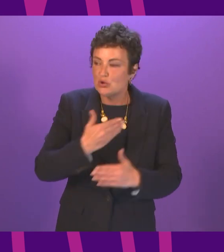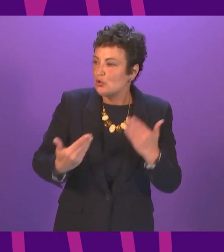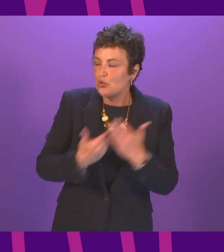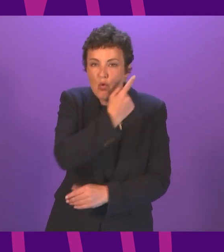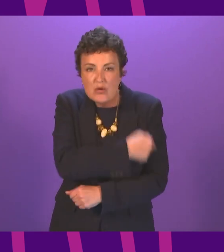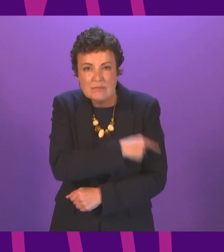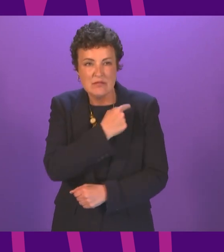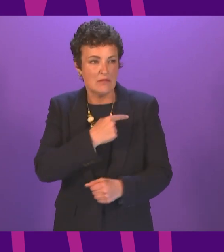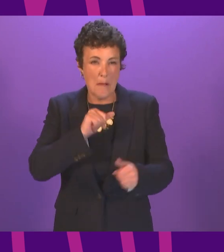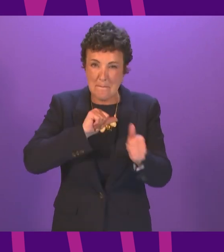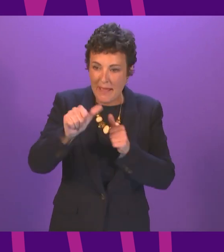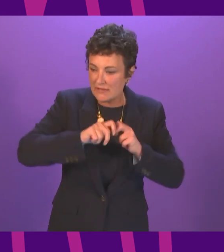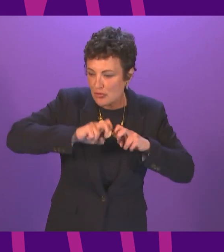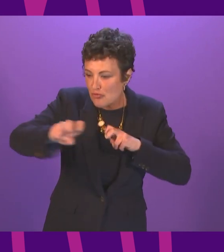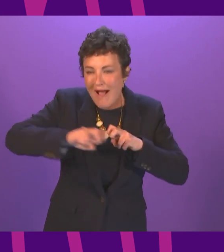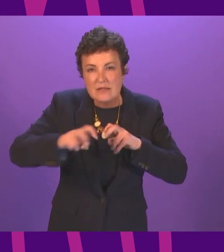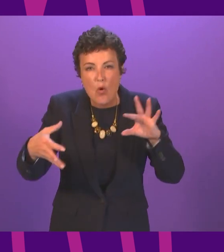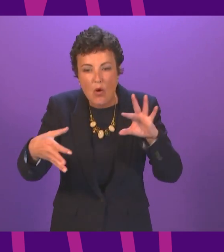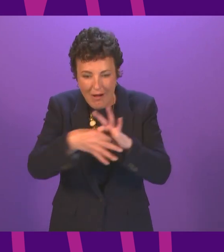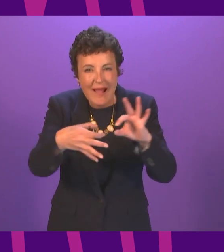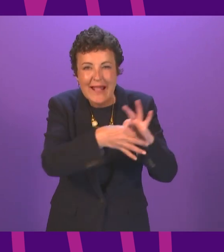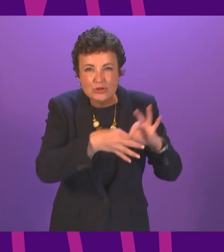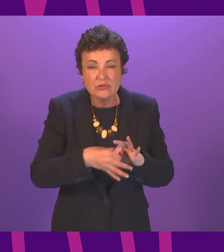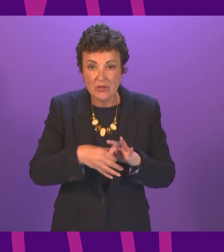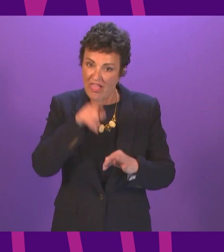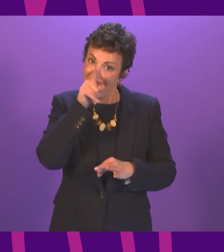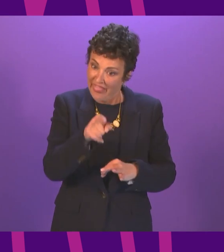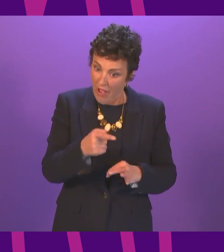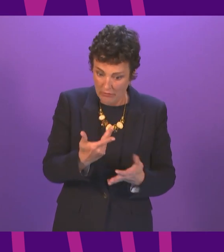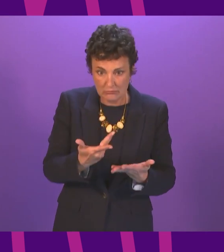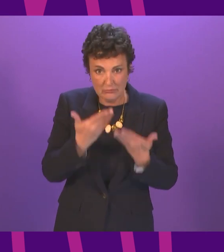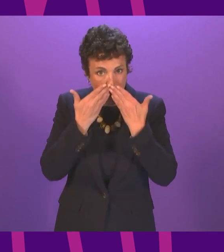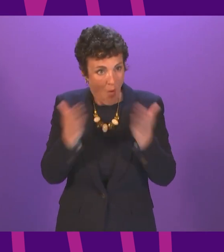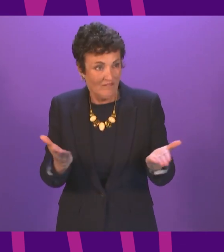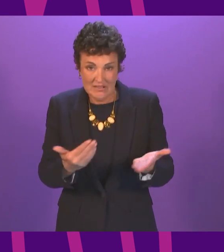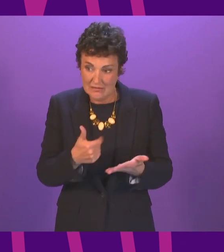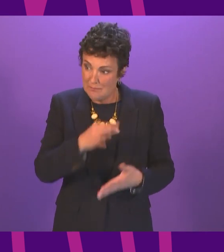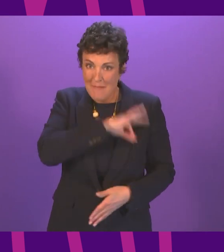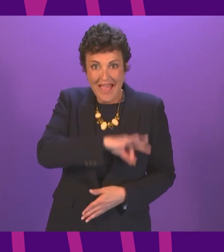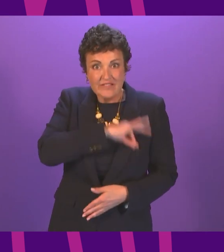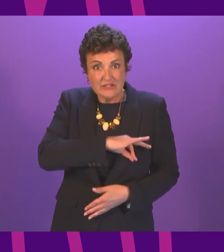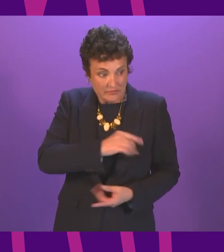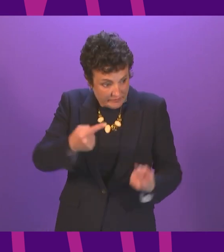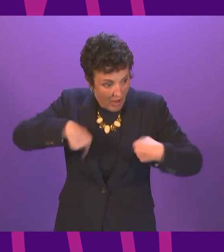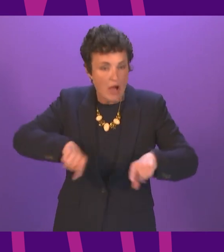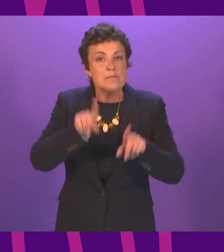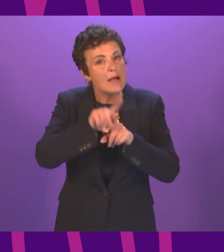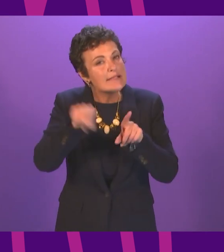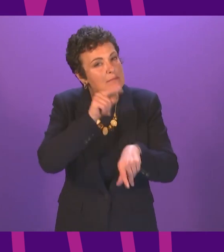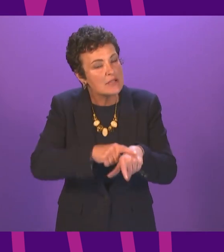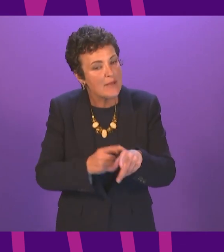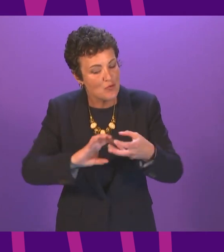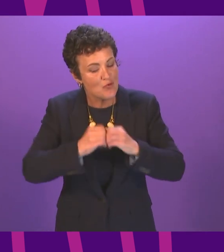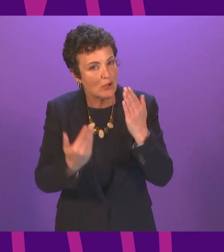hospitals better transport lines brings obvious benefits and importantly creates jobs for